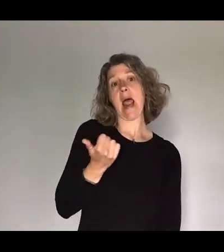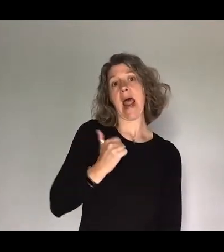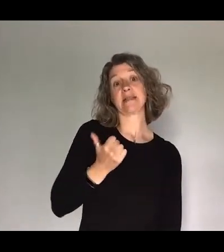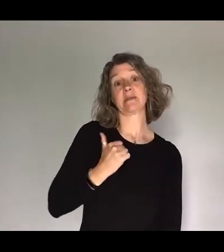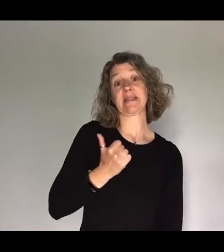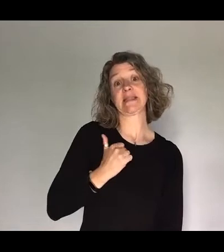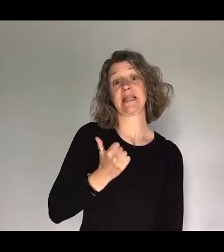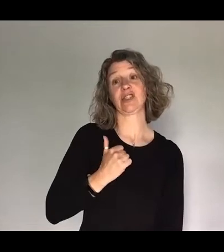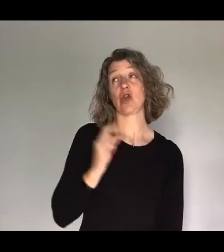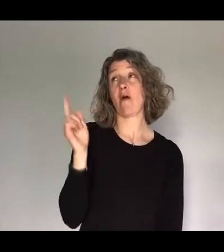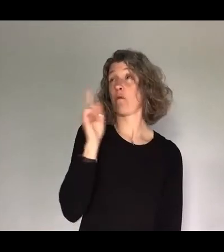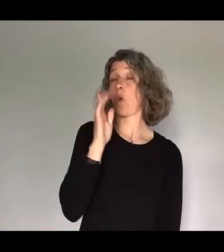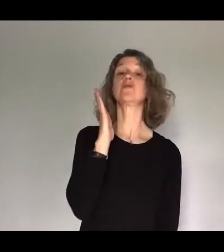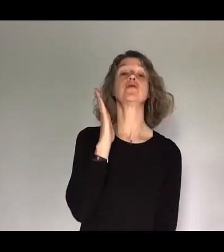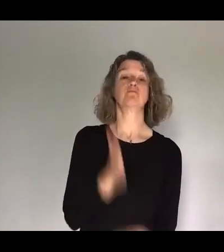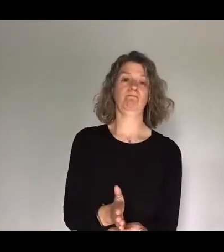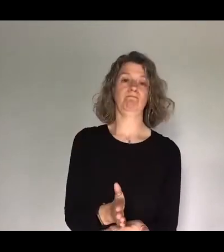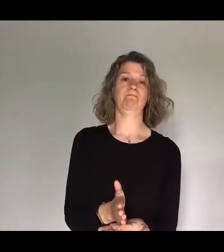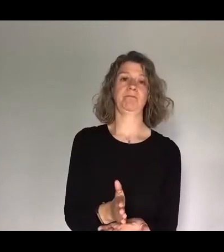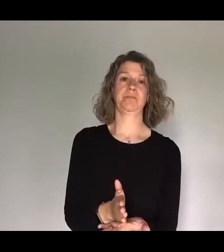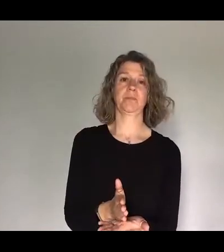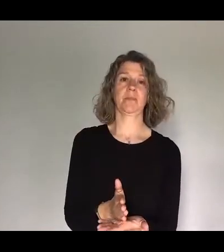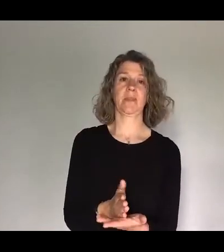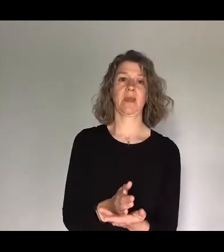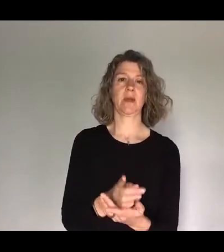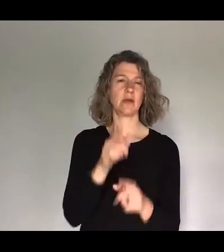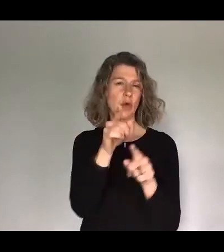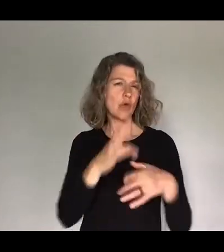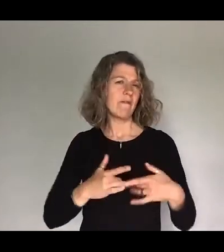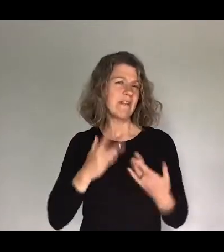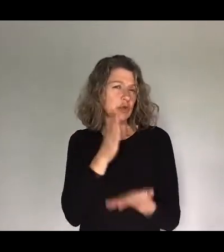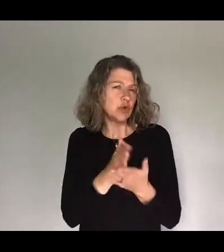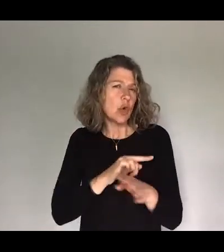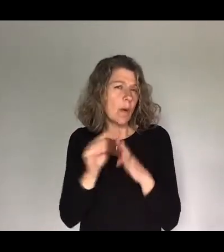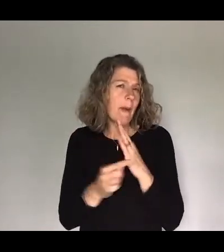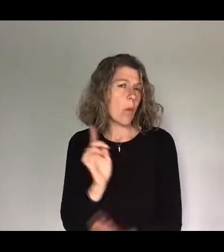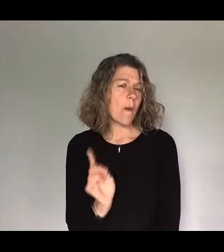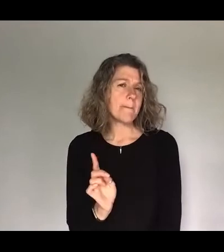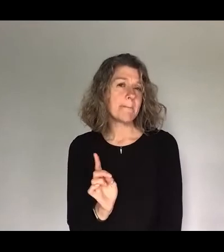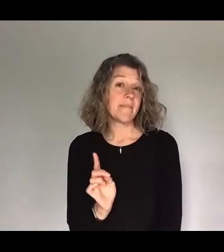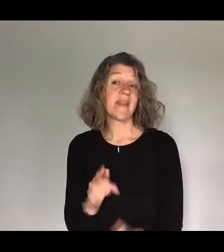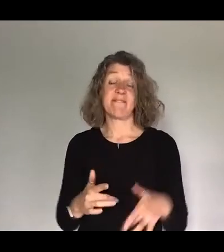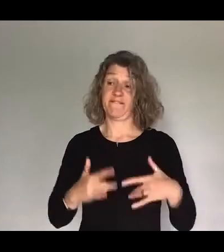sure what do you feel sure about you feel sure about your future